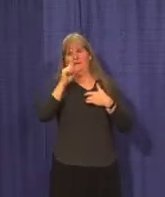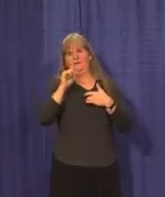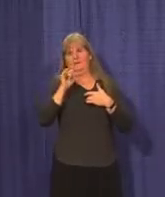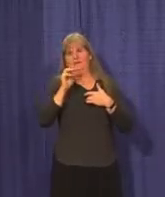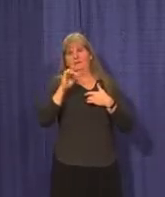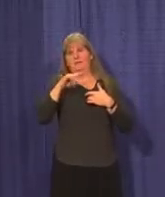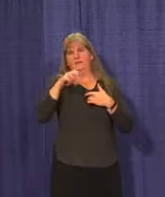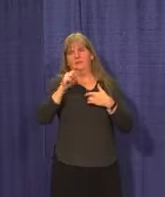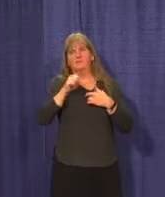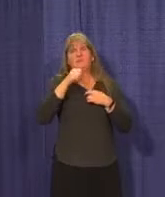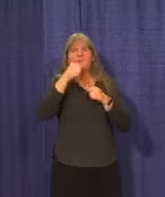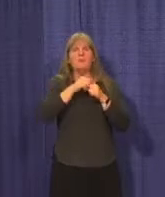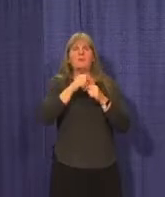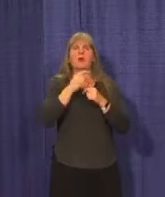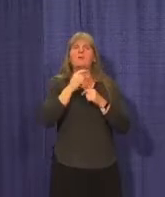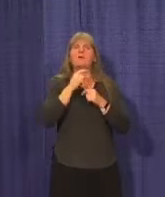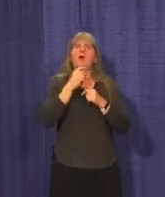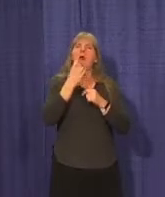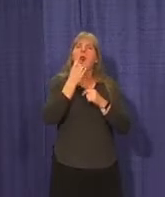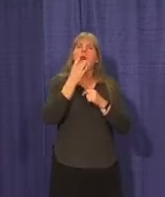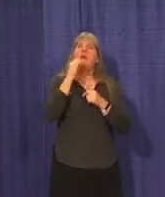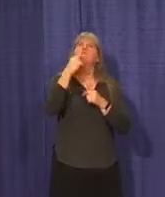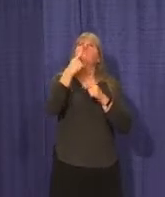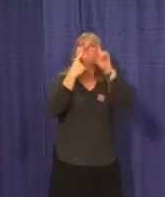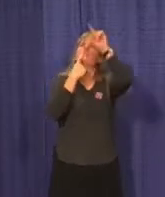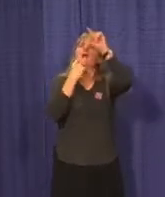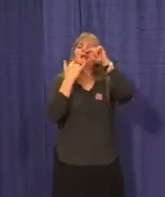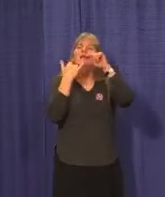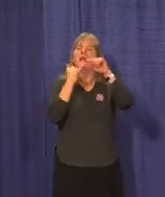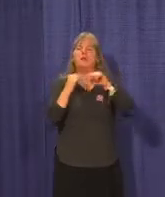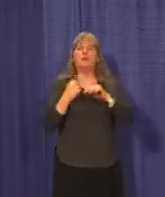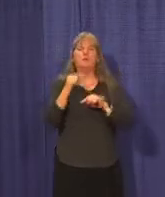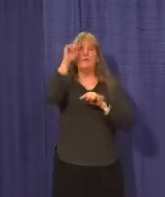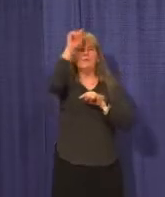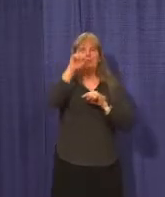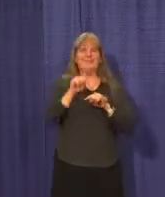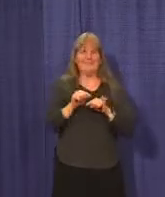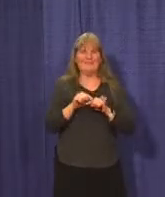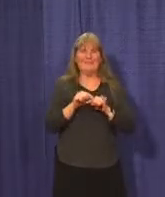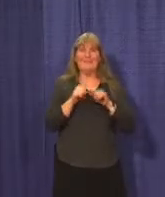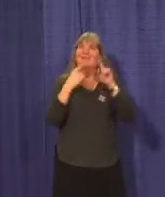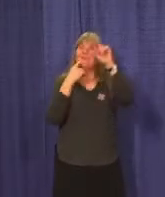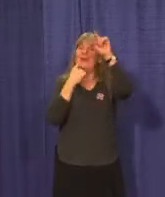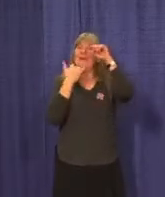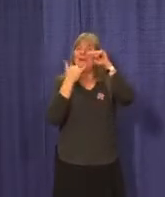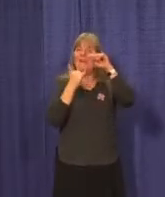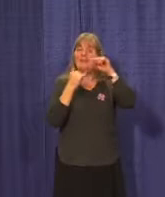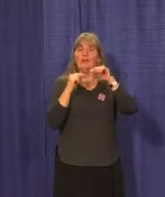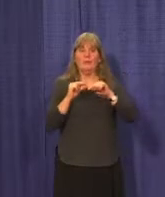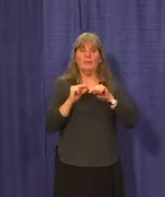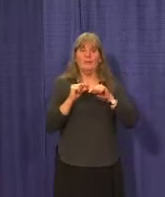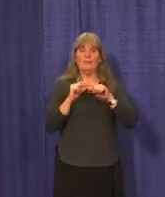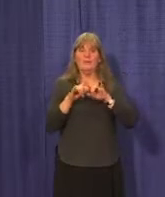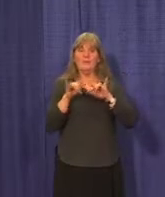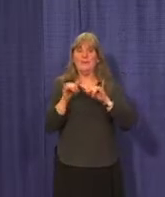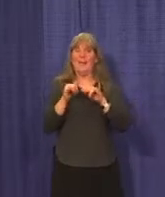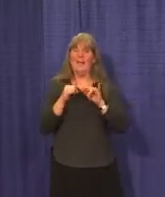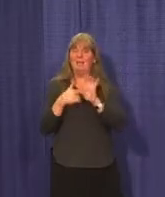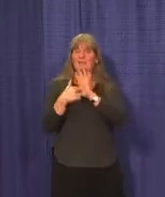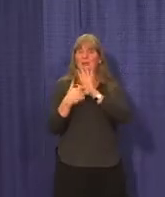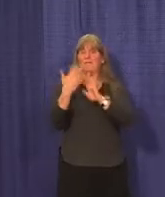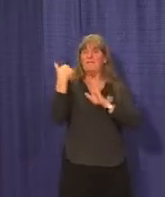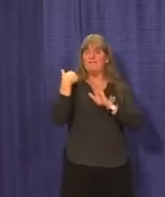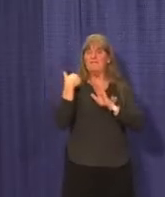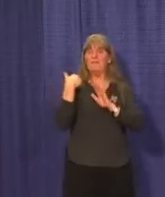our traffic light guidance. But you will notice that we've divided these by red and yellow to reflect our traffic light symptoms.